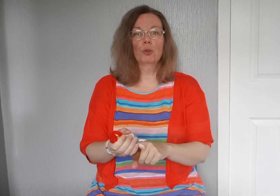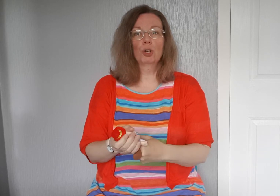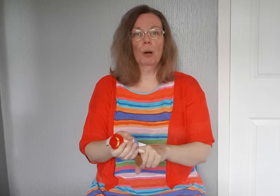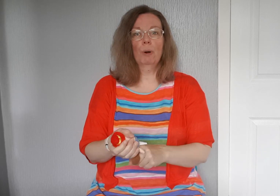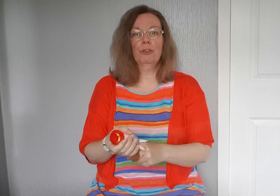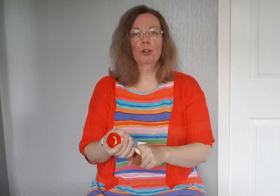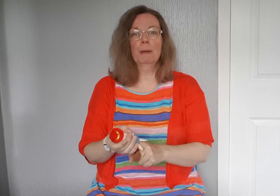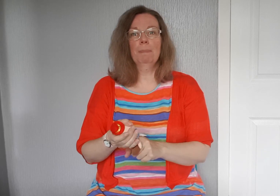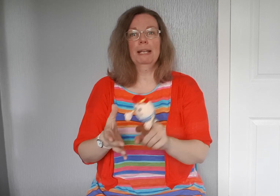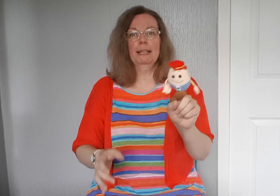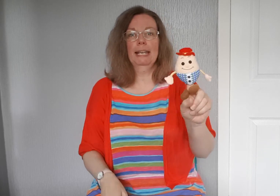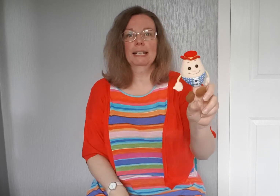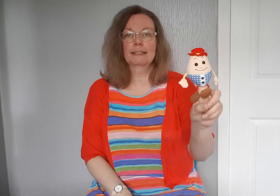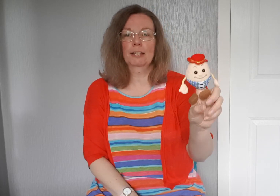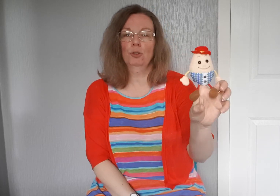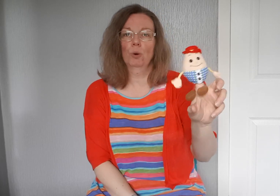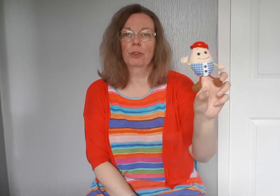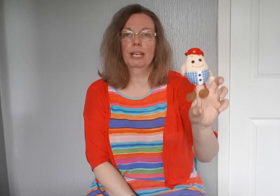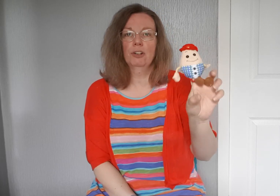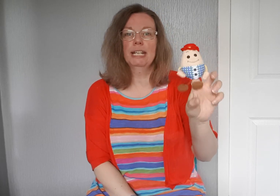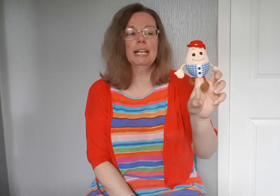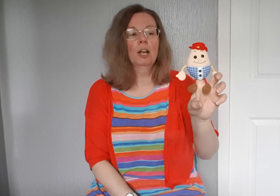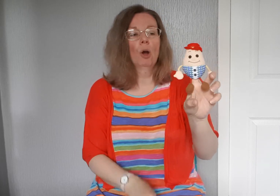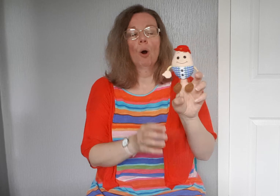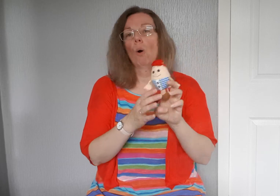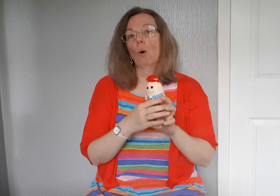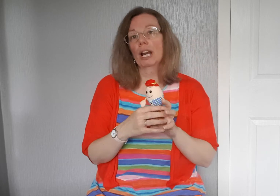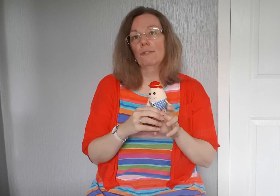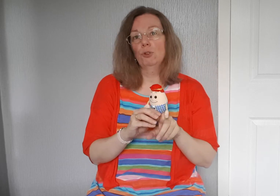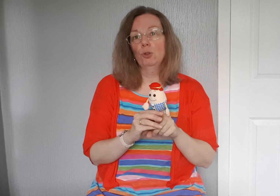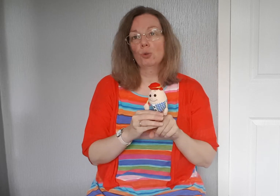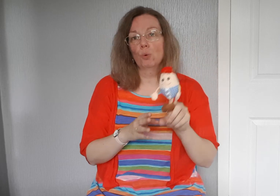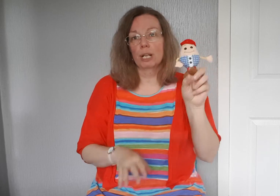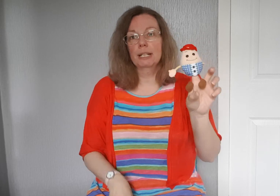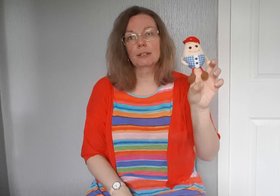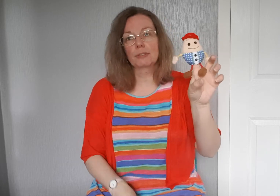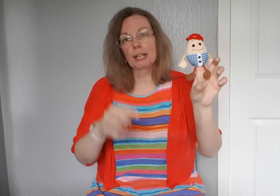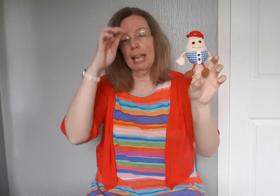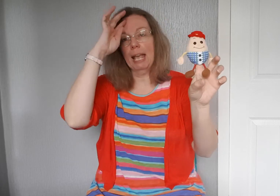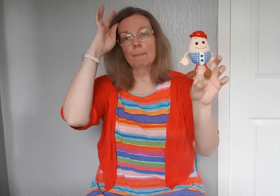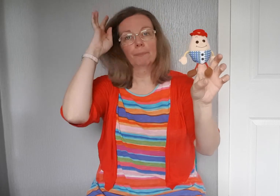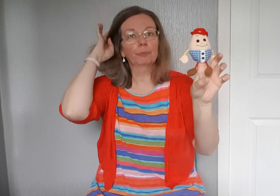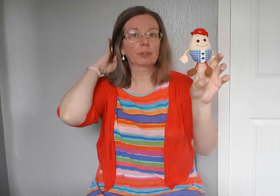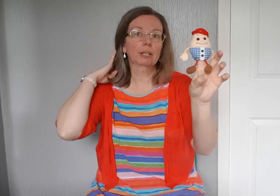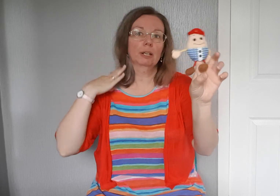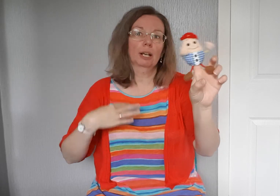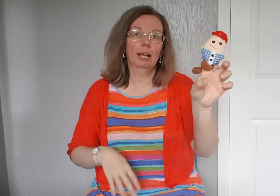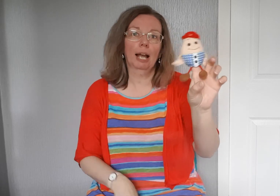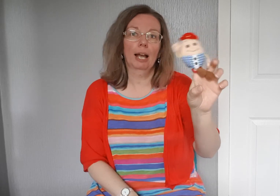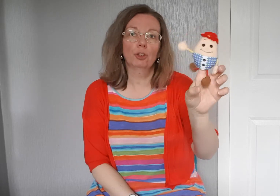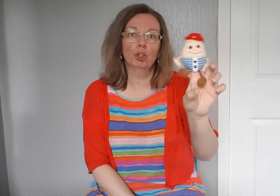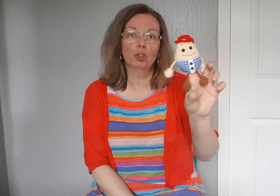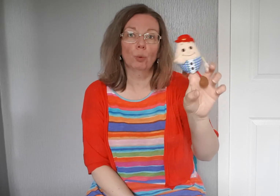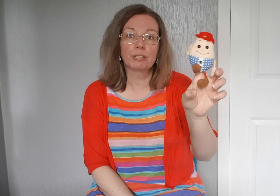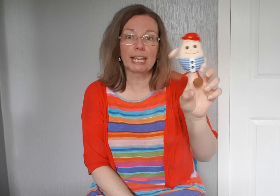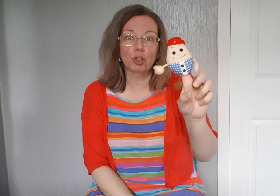grown-up with you, maybe they can sit you on their knee. Or, if you don't, you could always get your